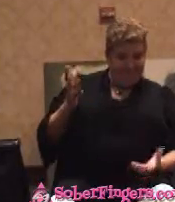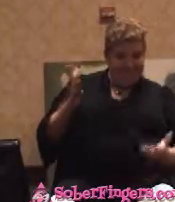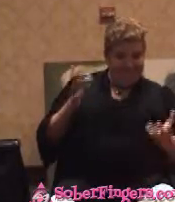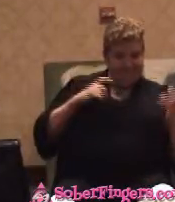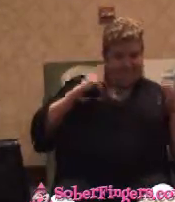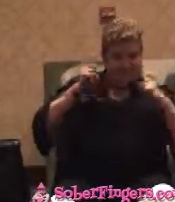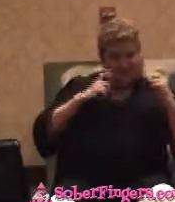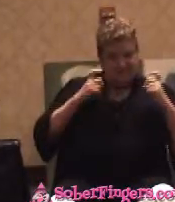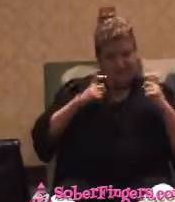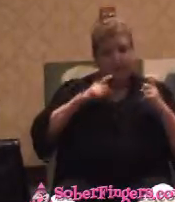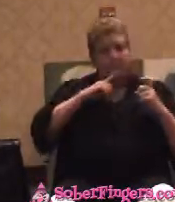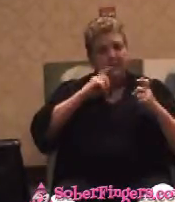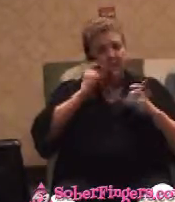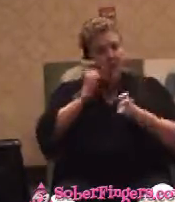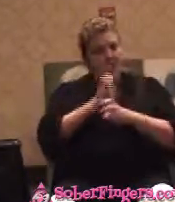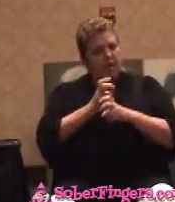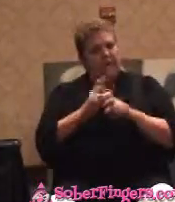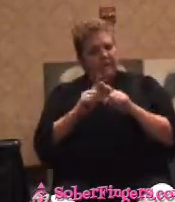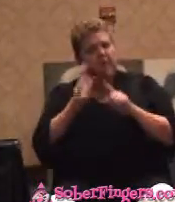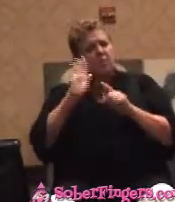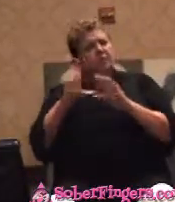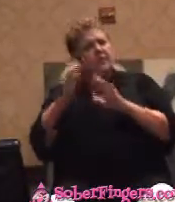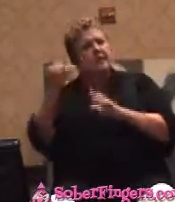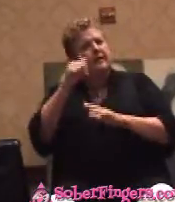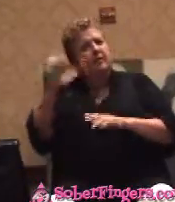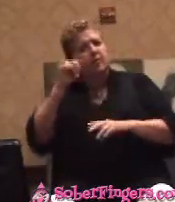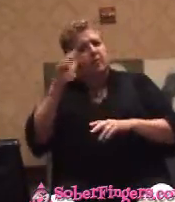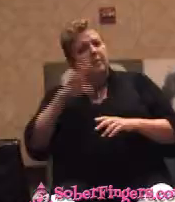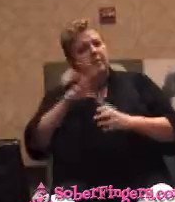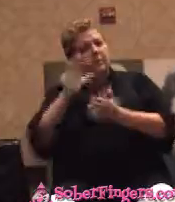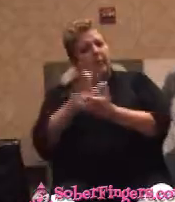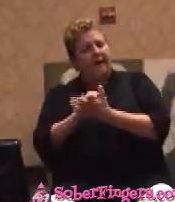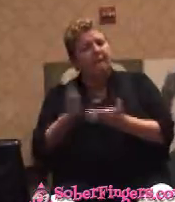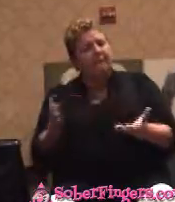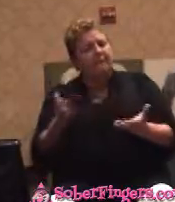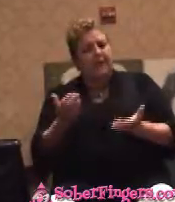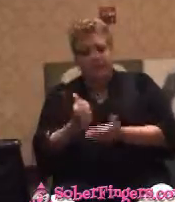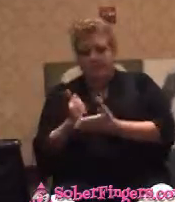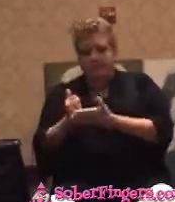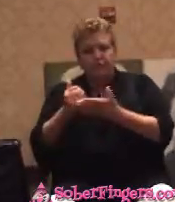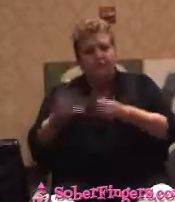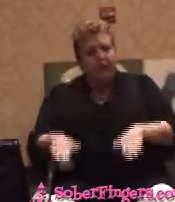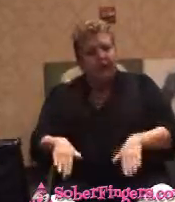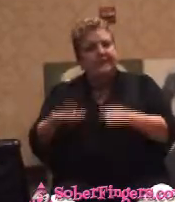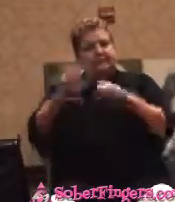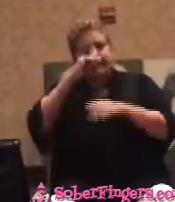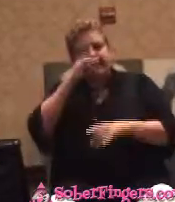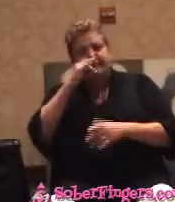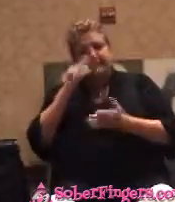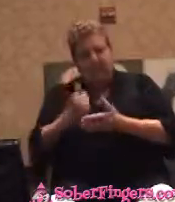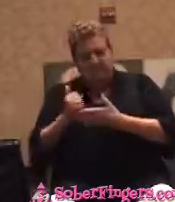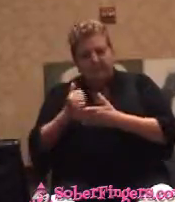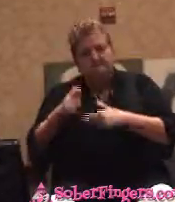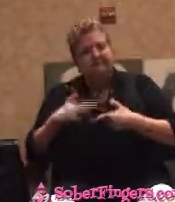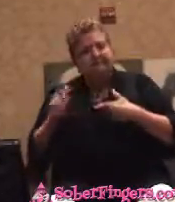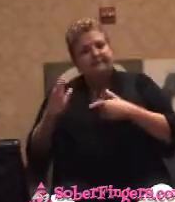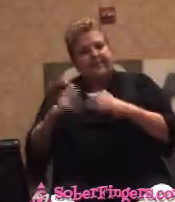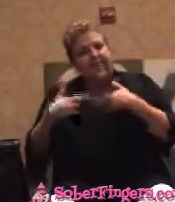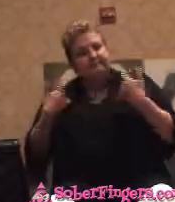come through really hard, but he'll find someone else in his life to help him raise these kids, to help him live his life. I